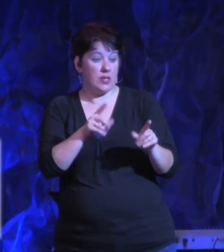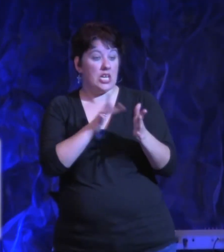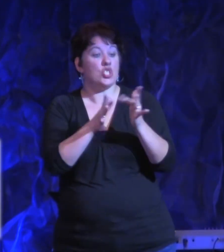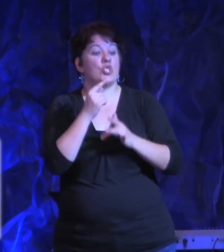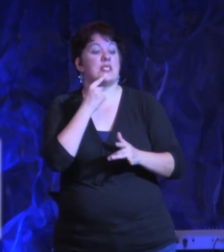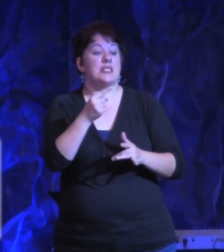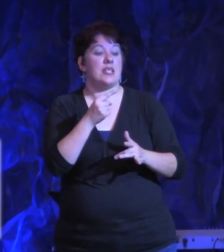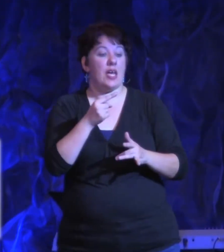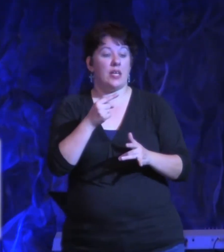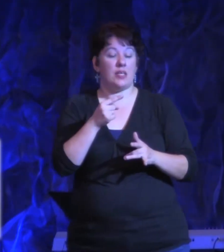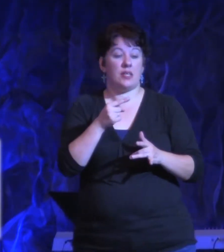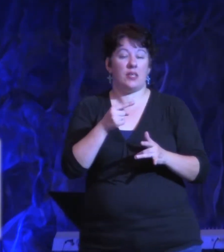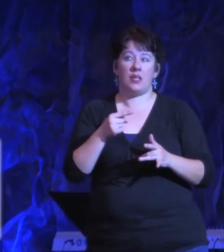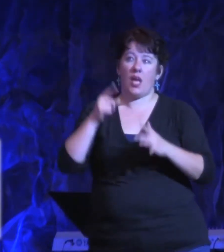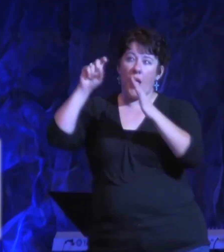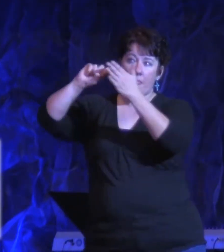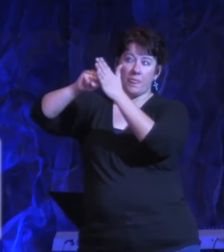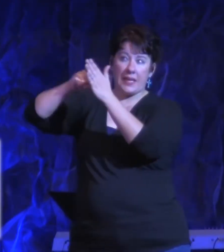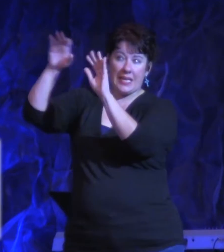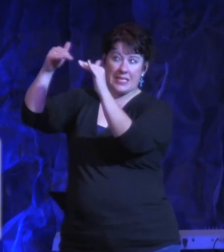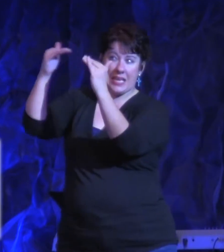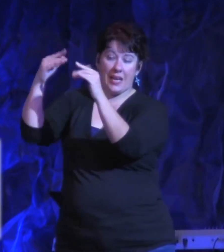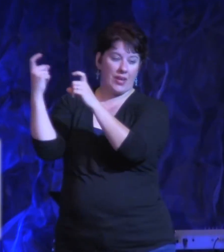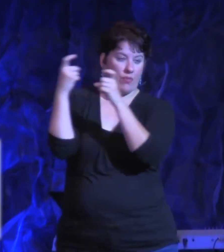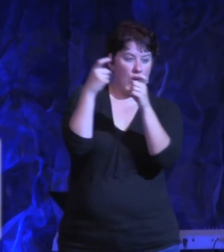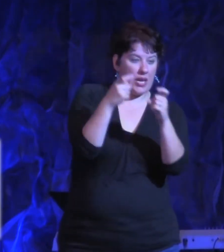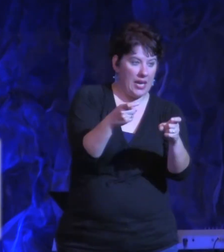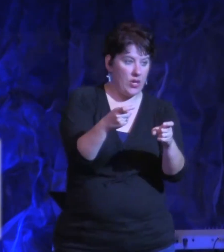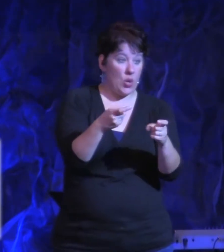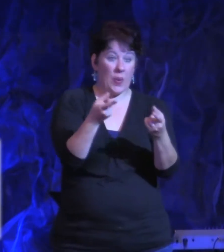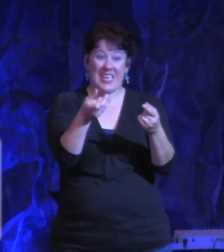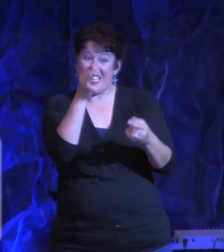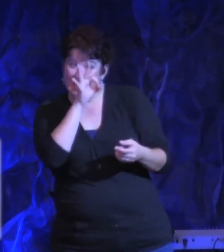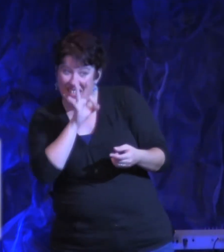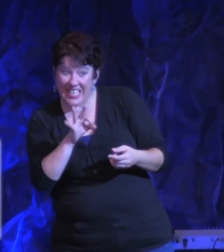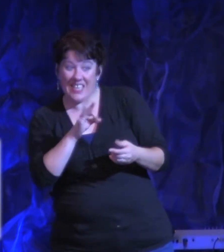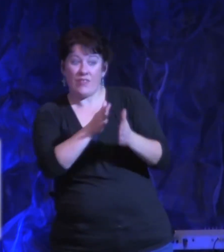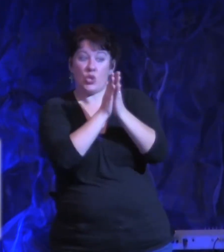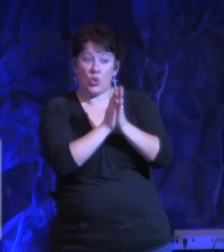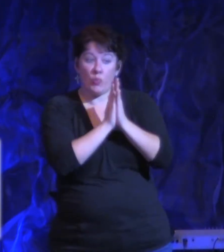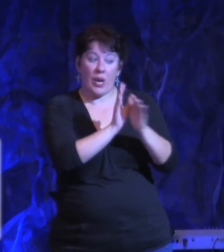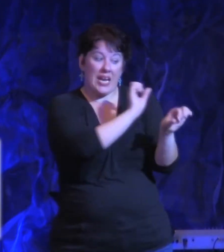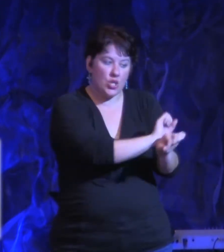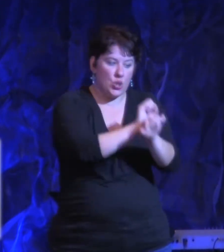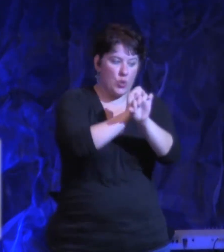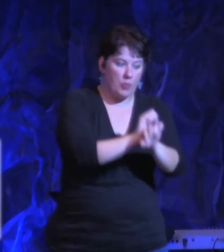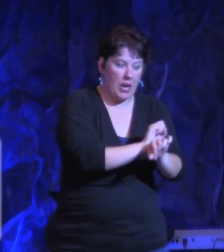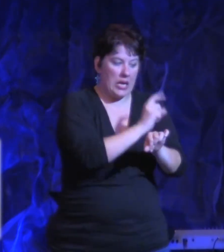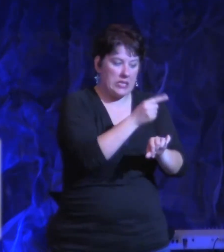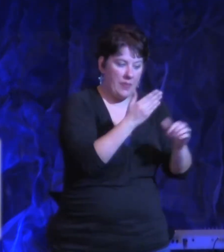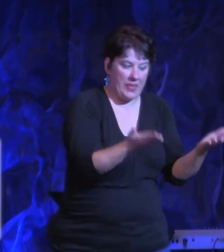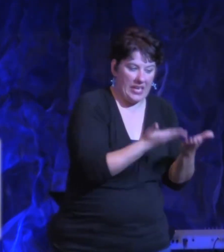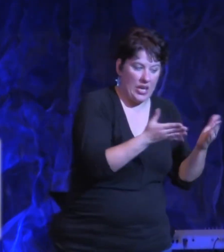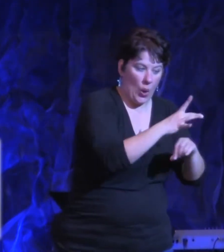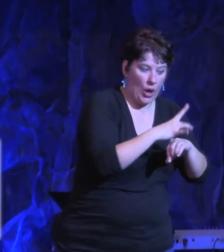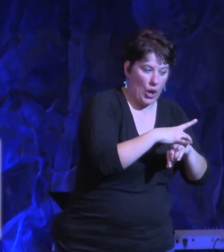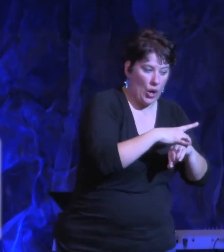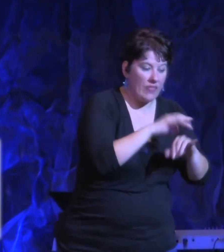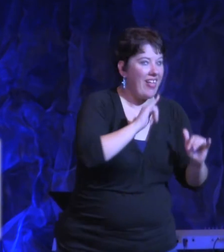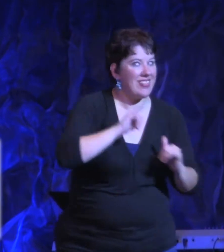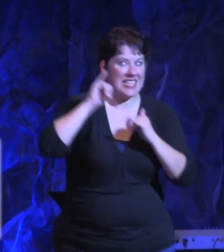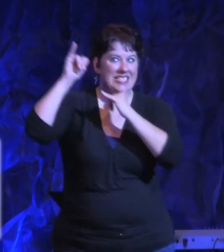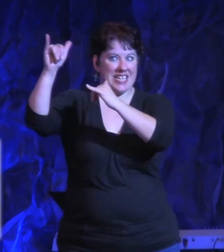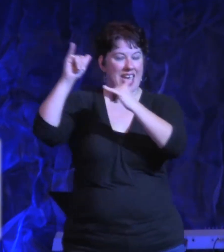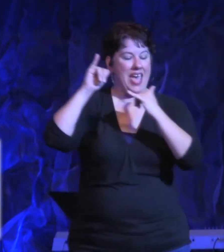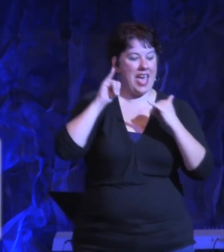heaven. And whatever you bind on earth will be bound in heaven. And whatever you loose on earth will be loosed in heaven. The good news translation says it like